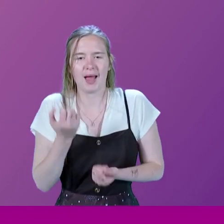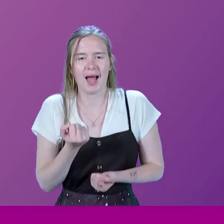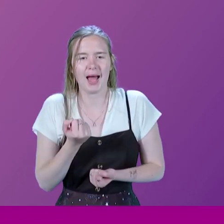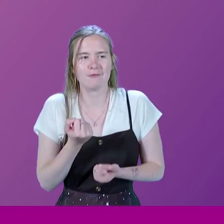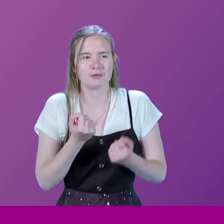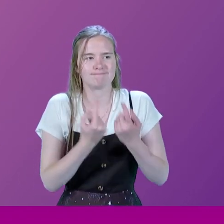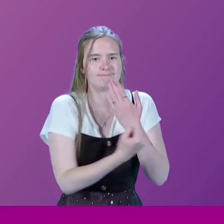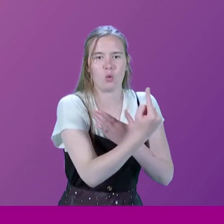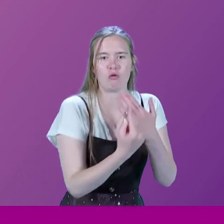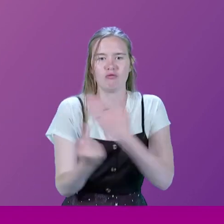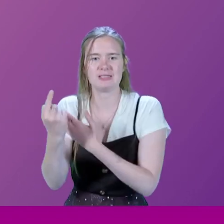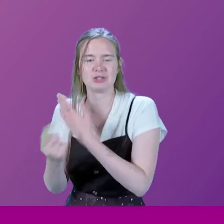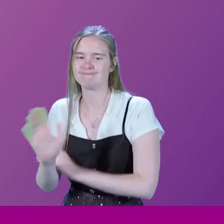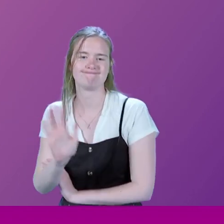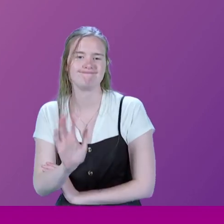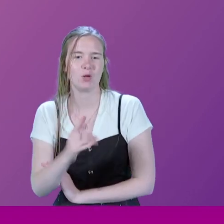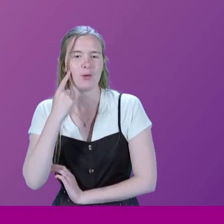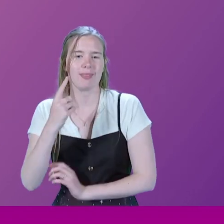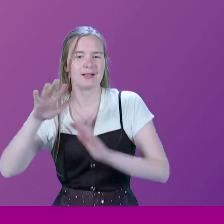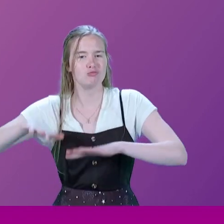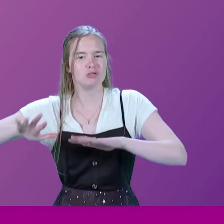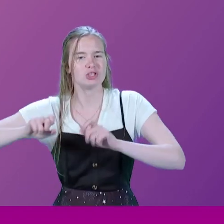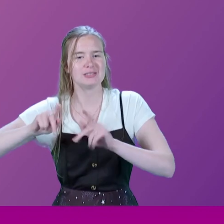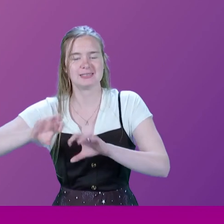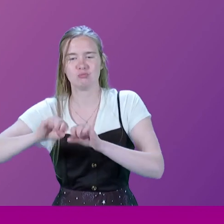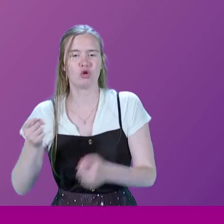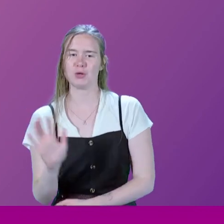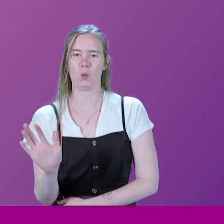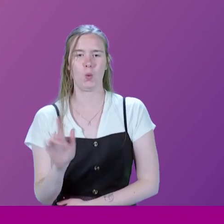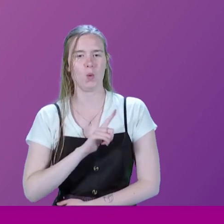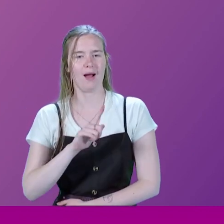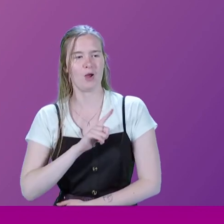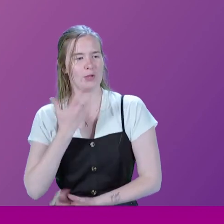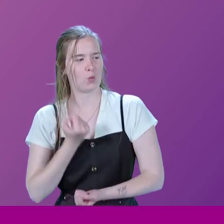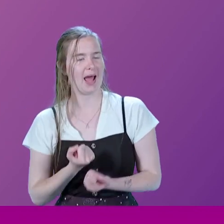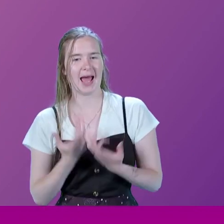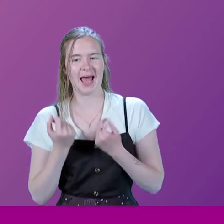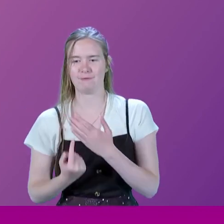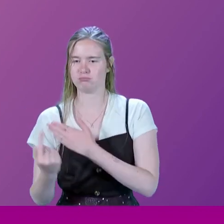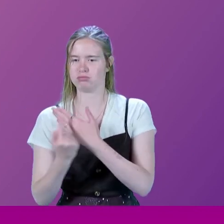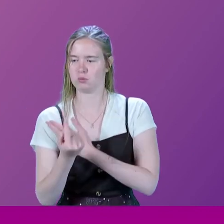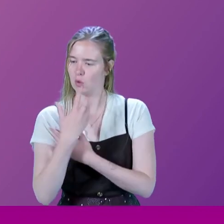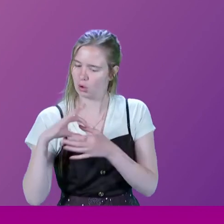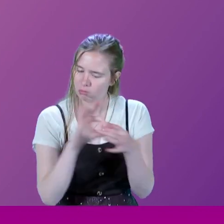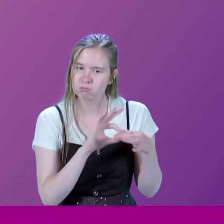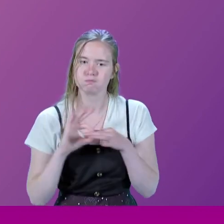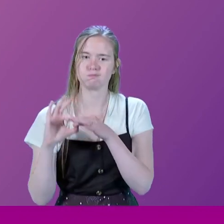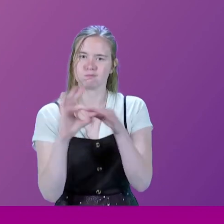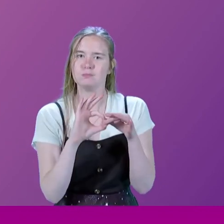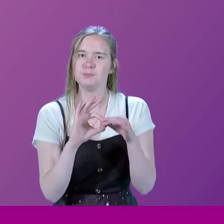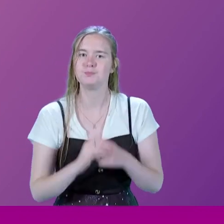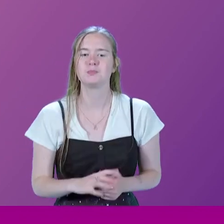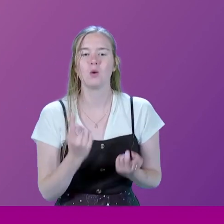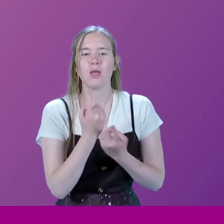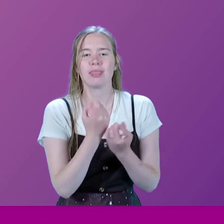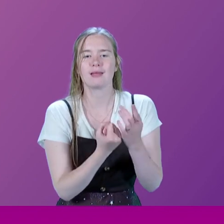polarization. So that's another reason why I don't think the British system is broken, because we don't have that polarization. And one of the things that's